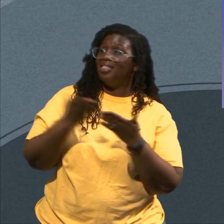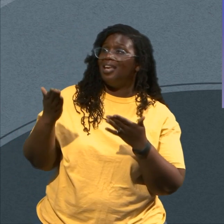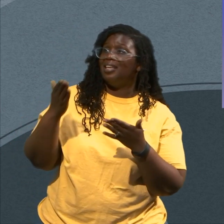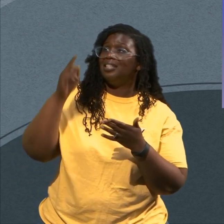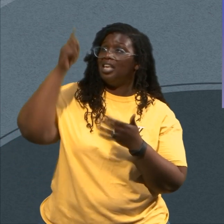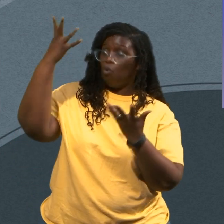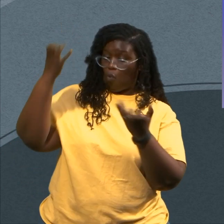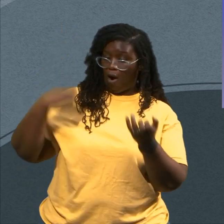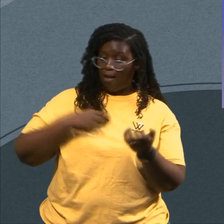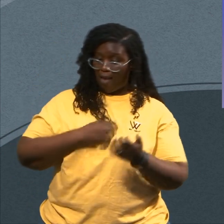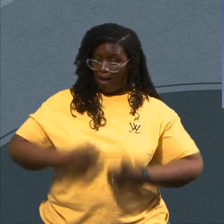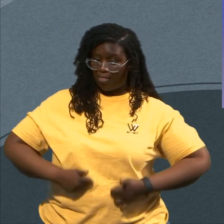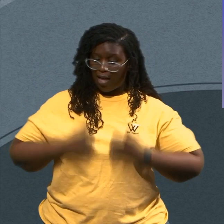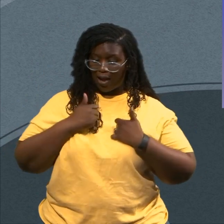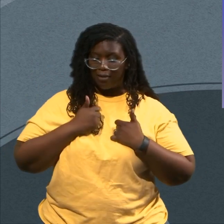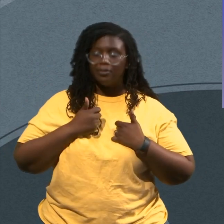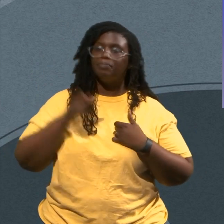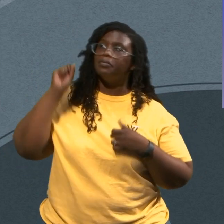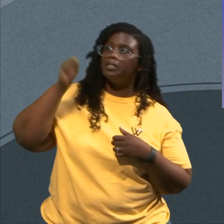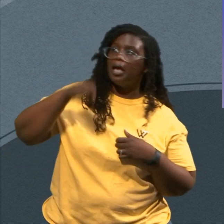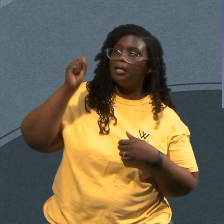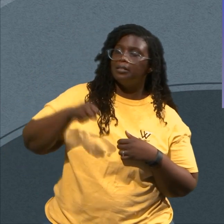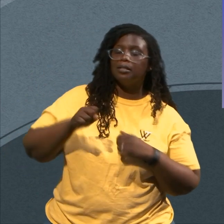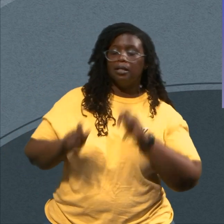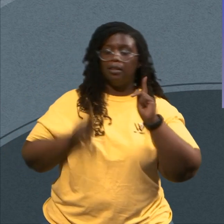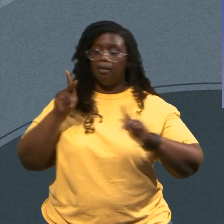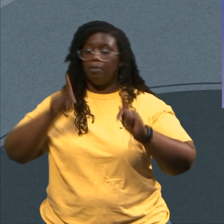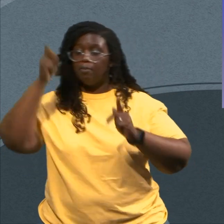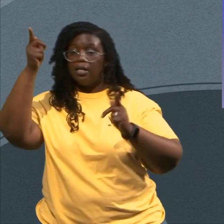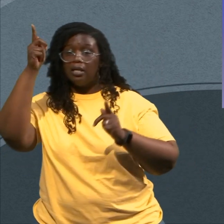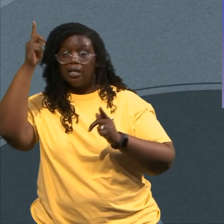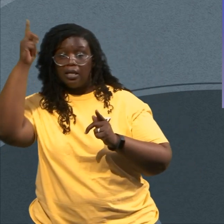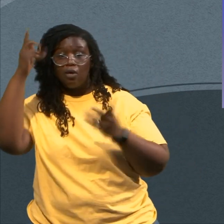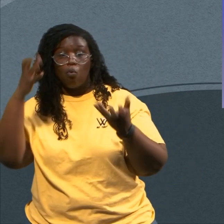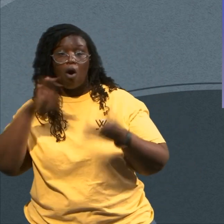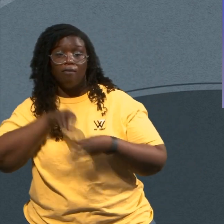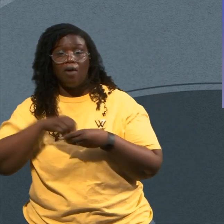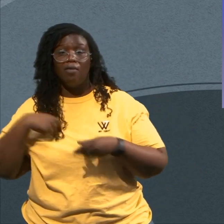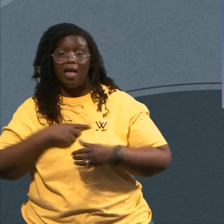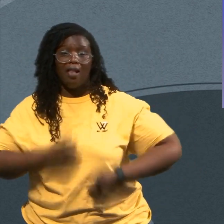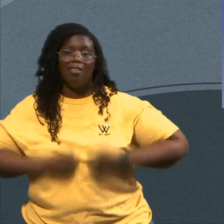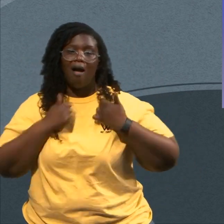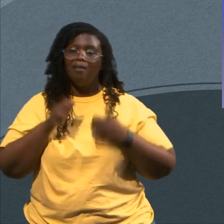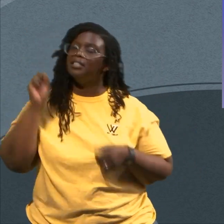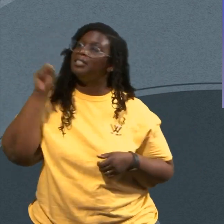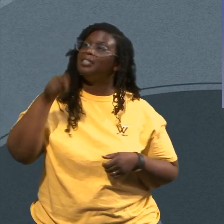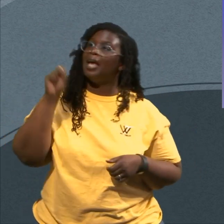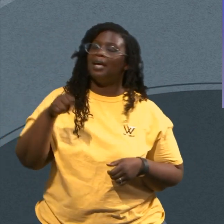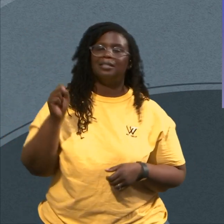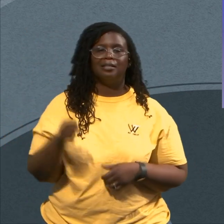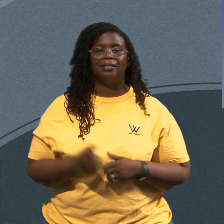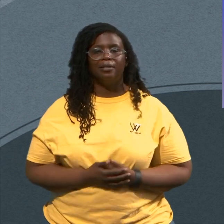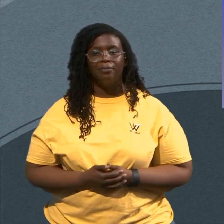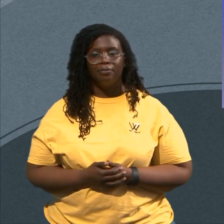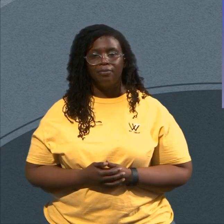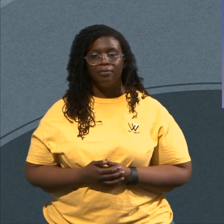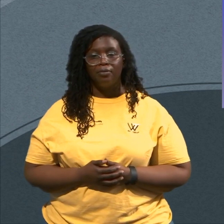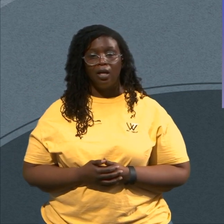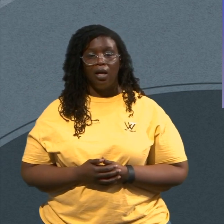To Who God Wants In My Life I'm Going Deeper If I'm Going To Reorder I Have To Learn To Say No To What God